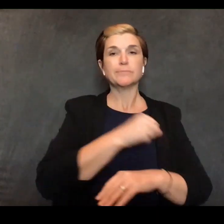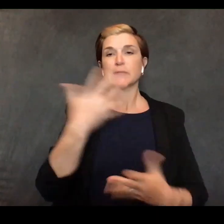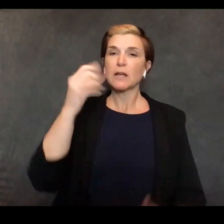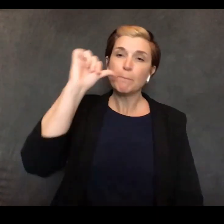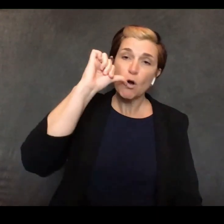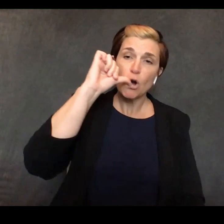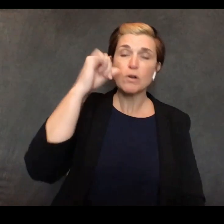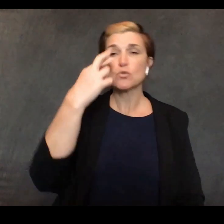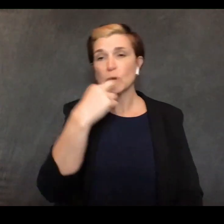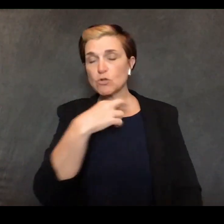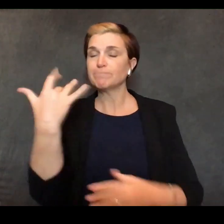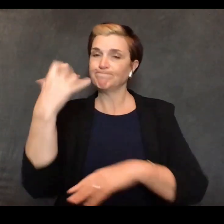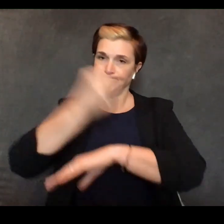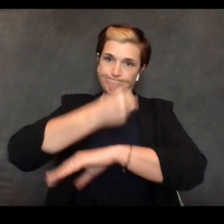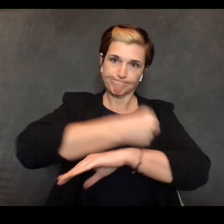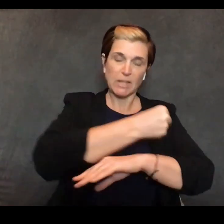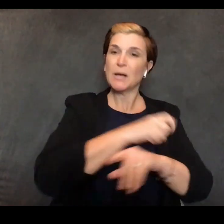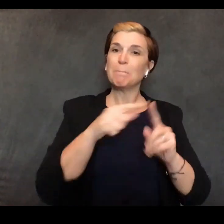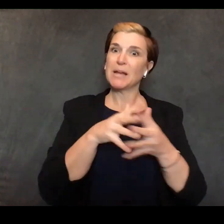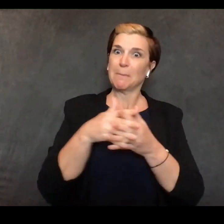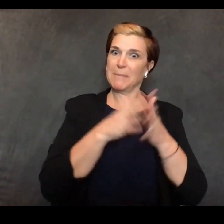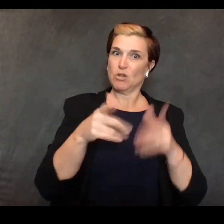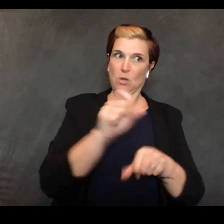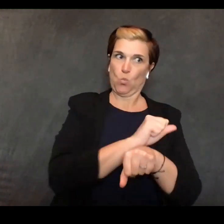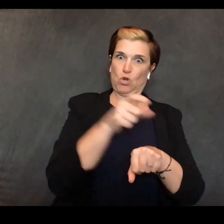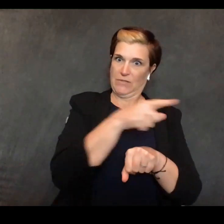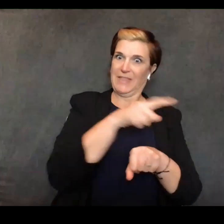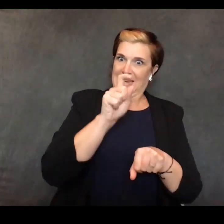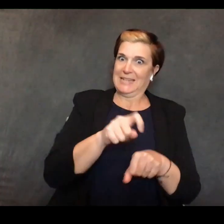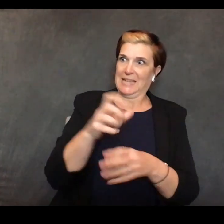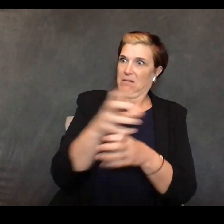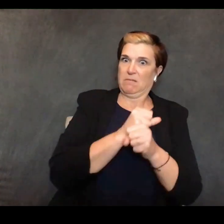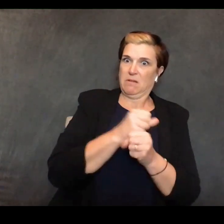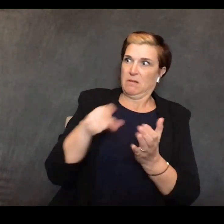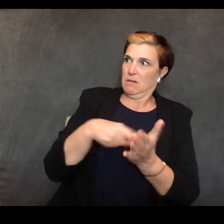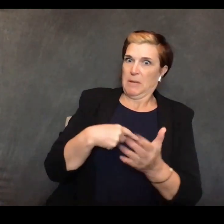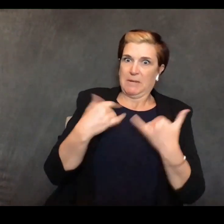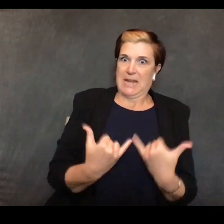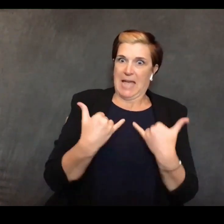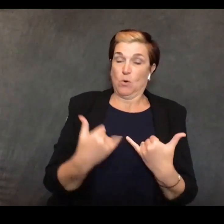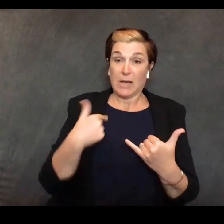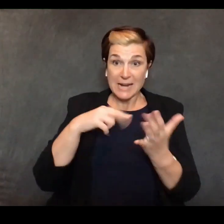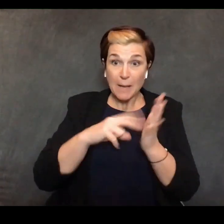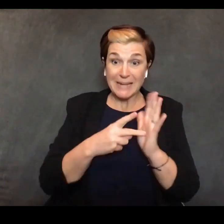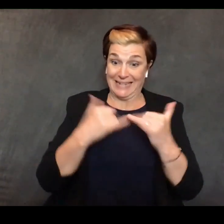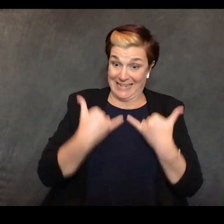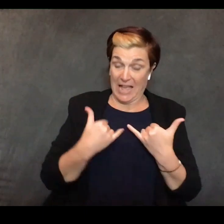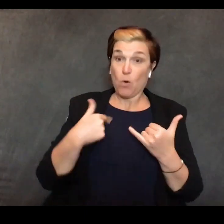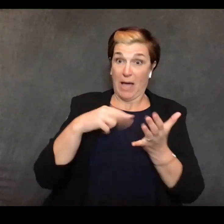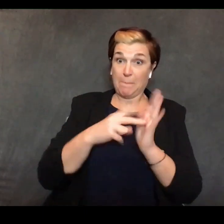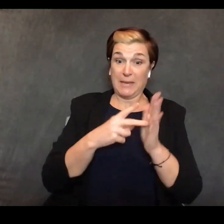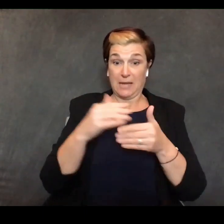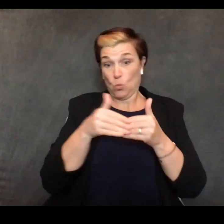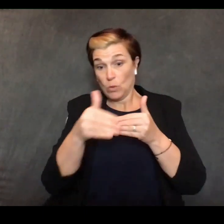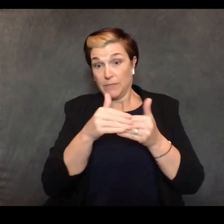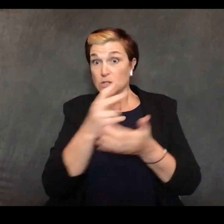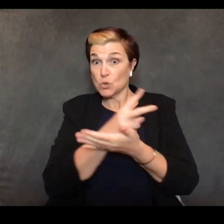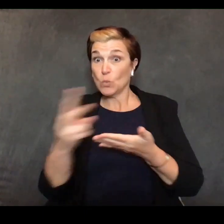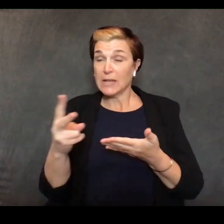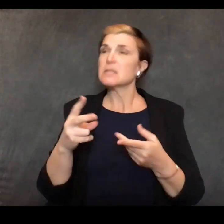now and the president wants to get cash now and i mean now in the next two weeks how much uh... will be previewing that with the